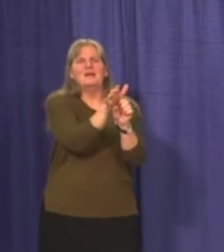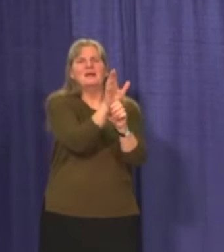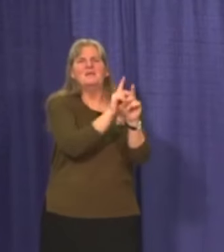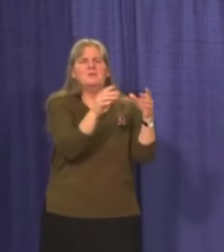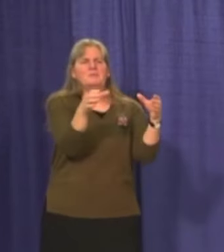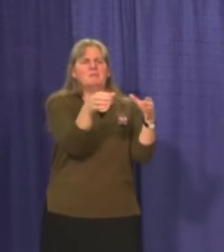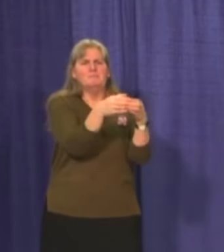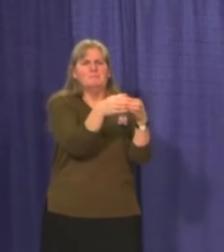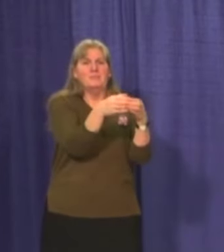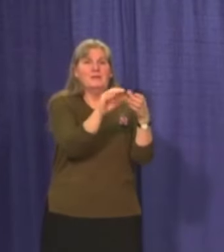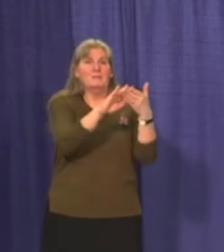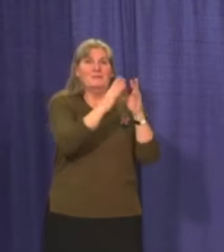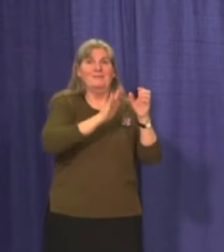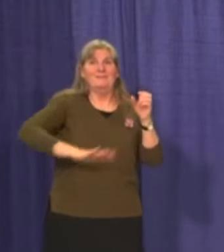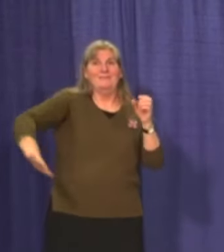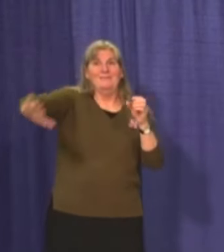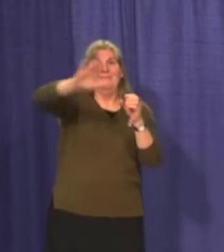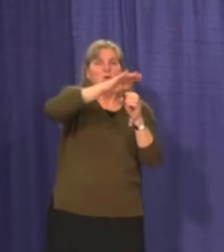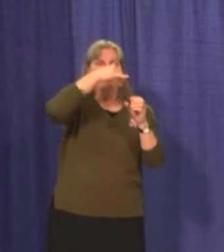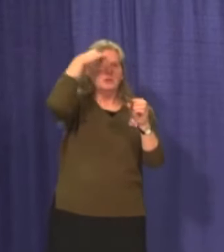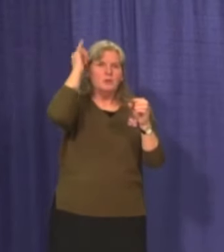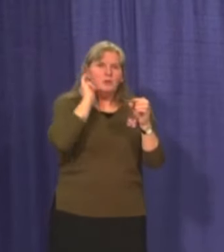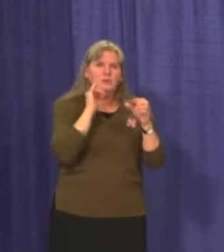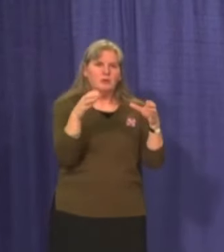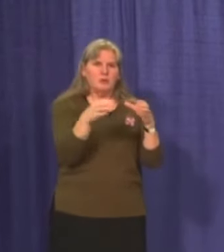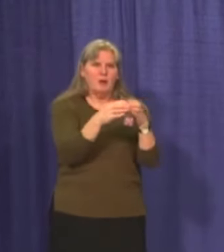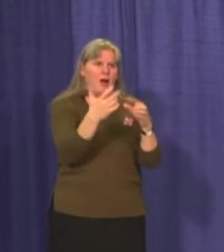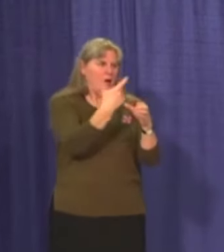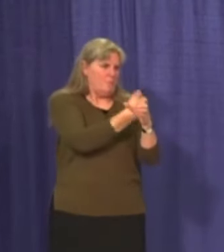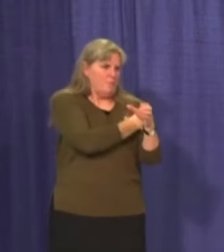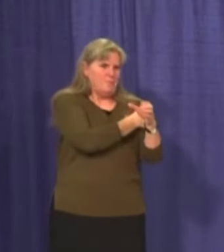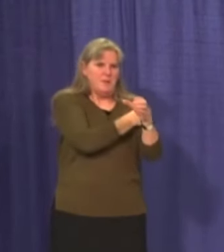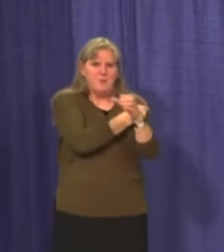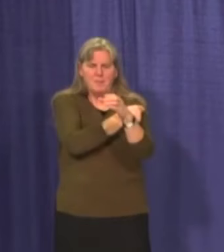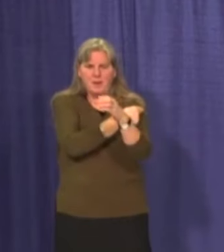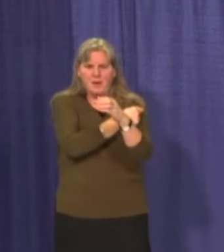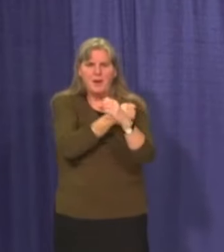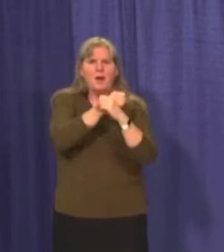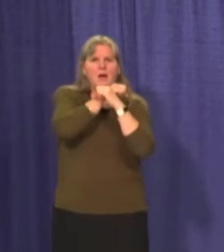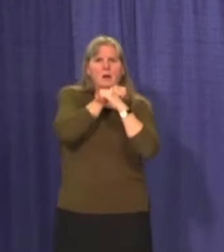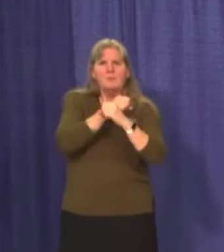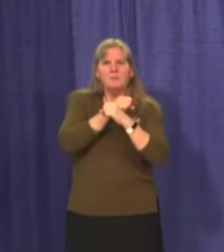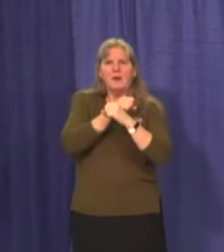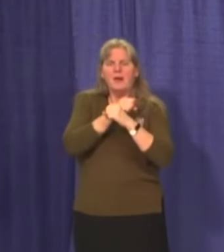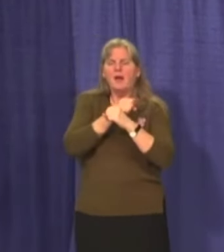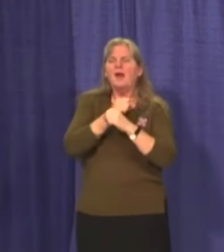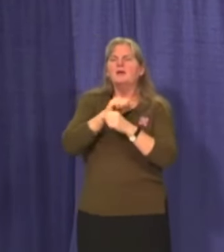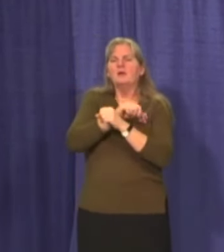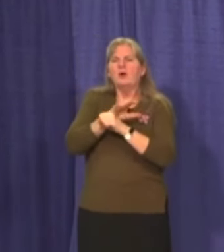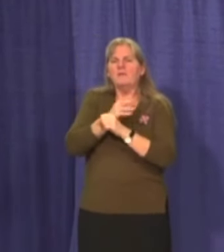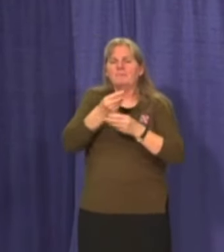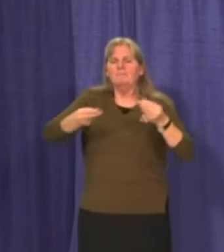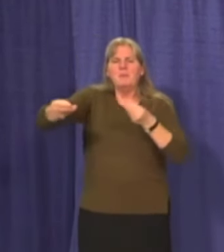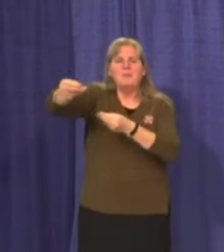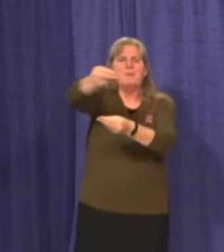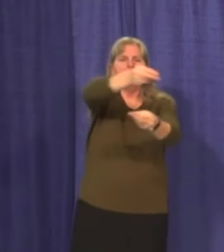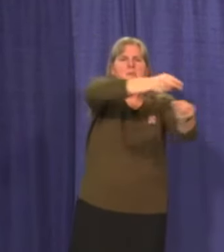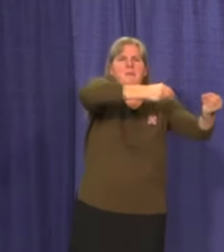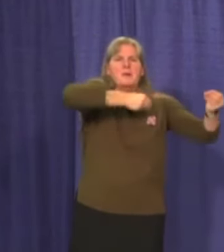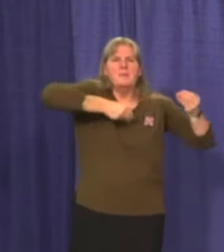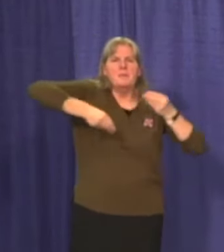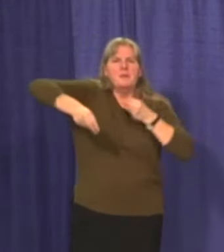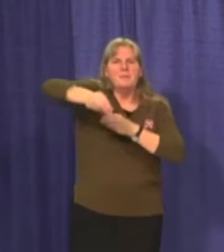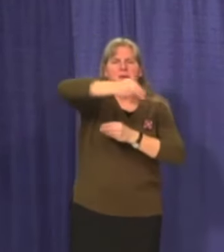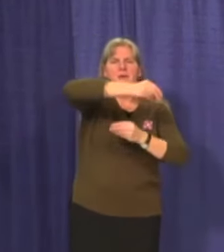in the community or the territory or immunized to prevent circulation of the virus. Uh, that doesn't mean the